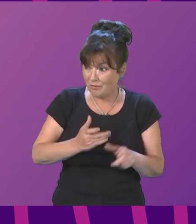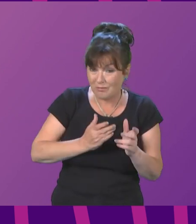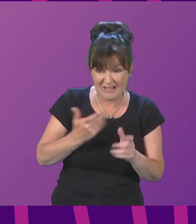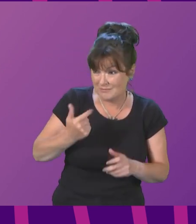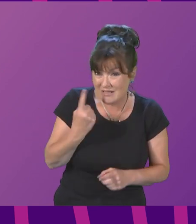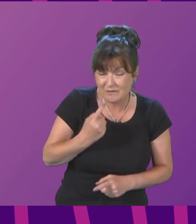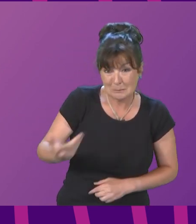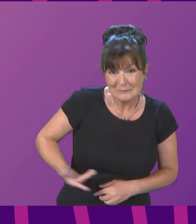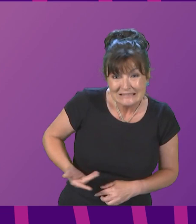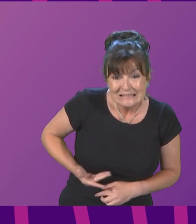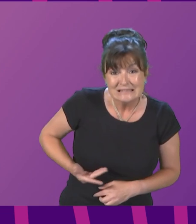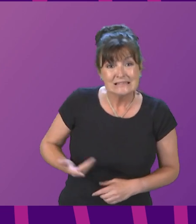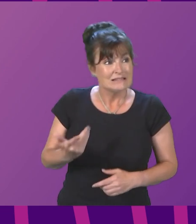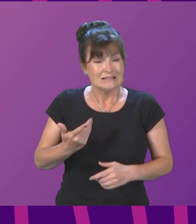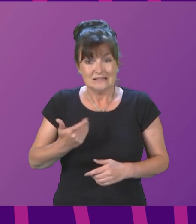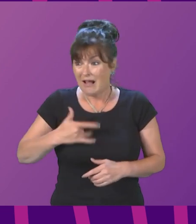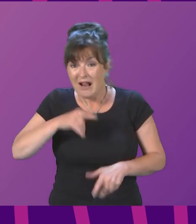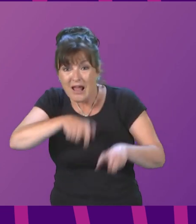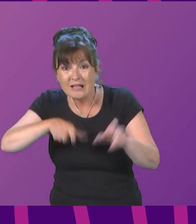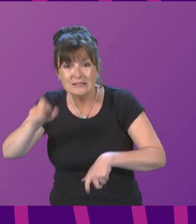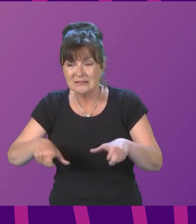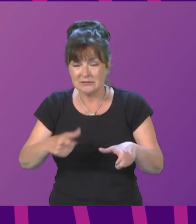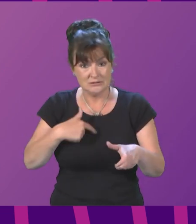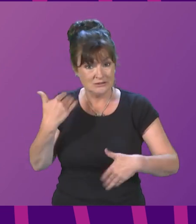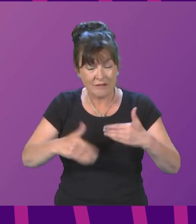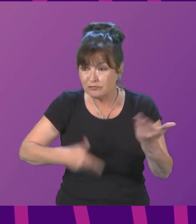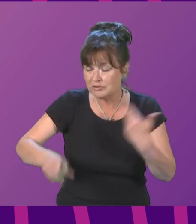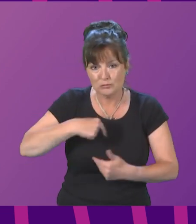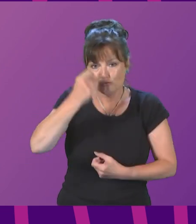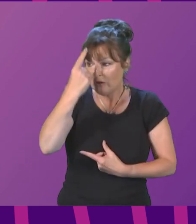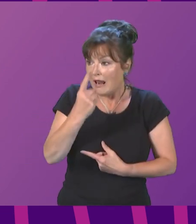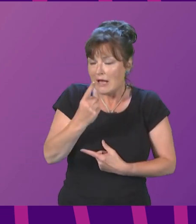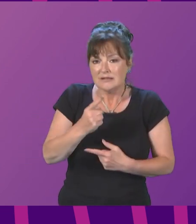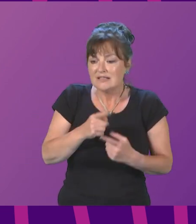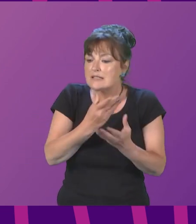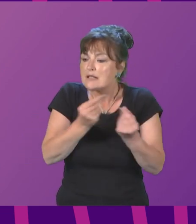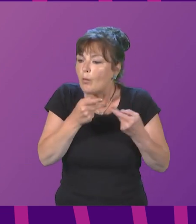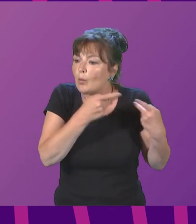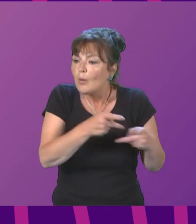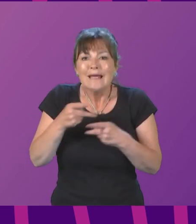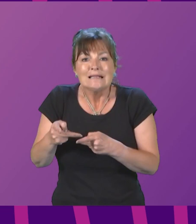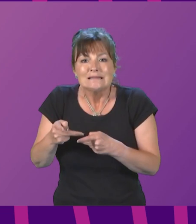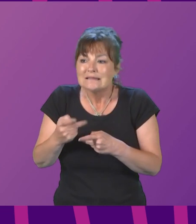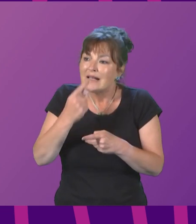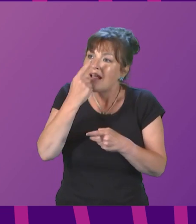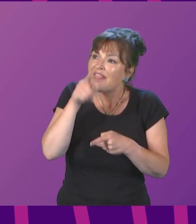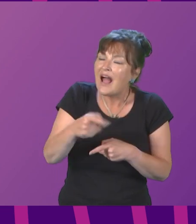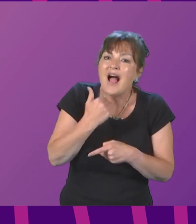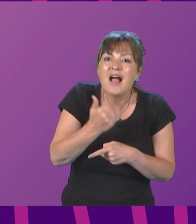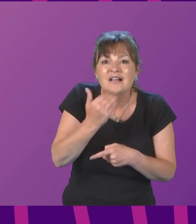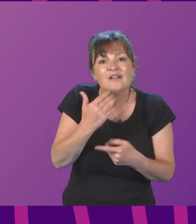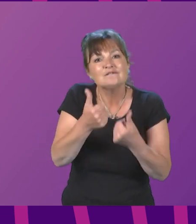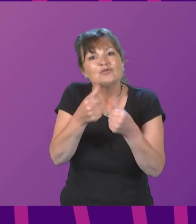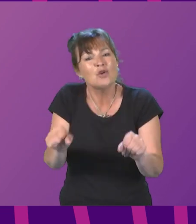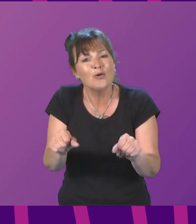that mitigation is nowhere near sufficient. So it is essential today that I also address the wider